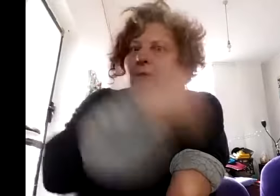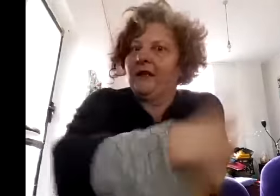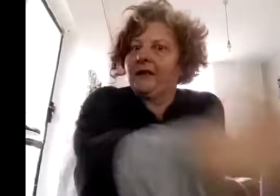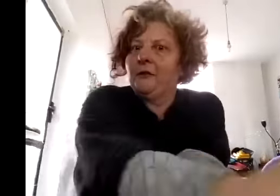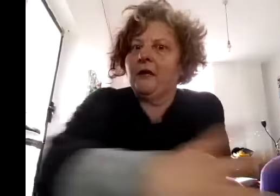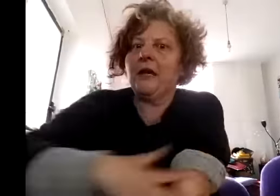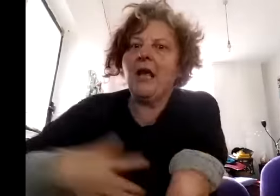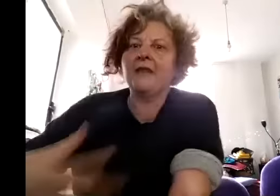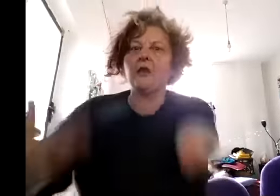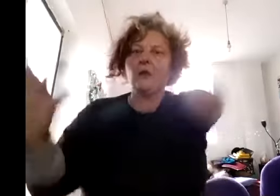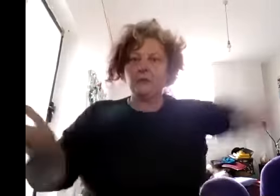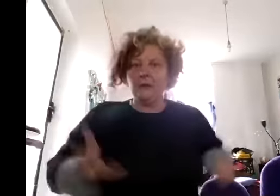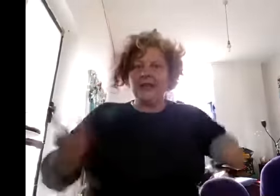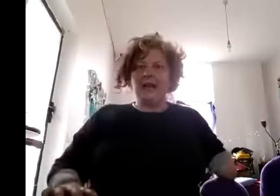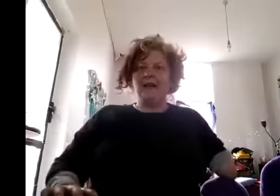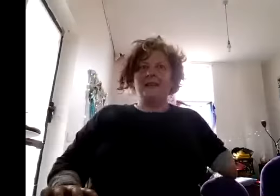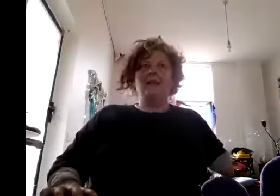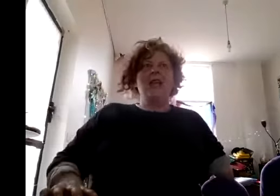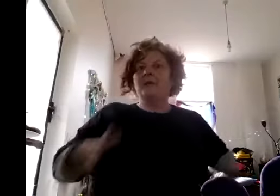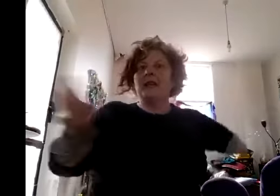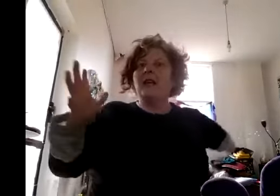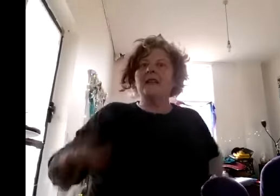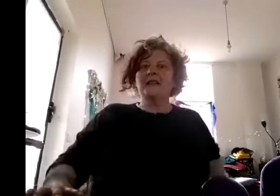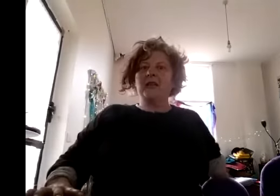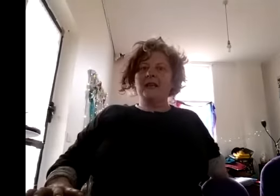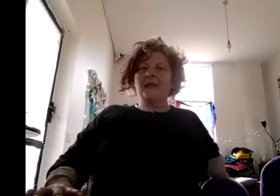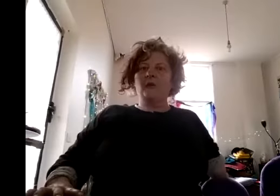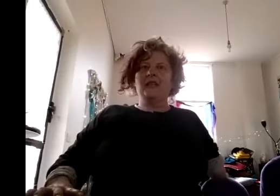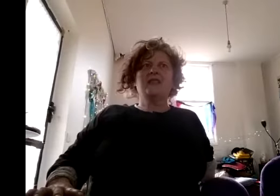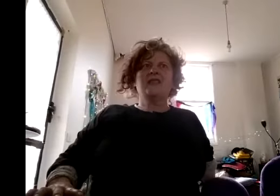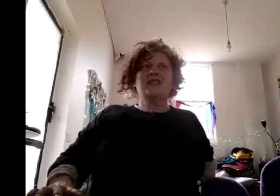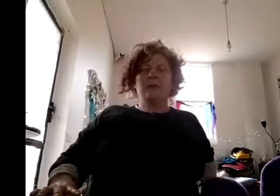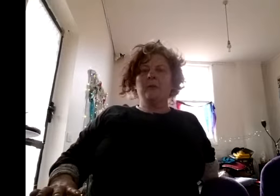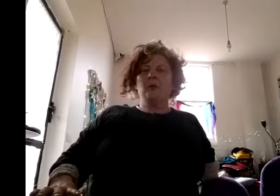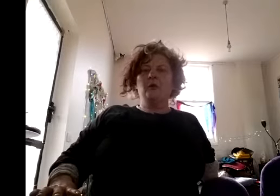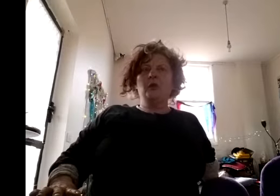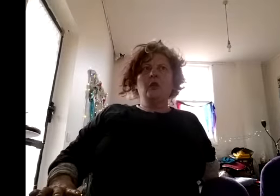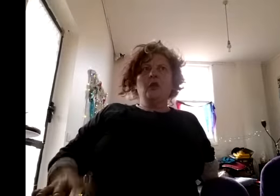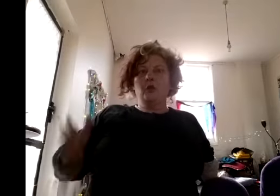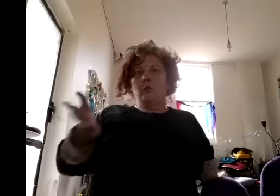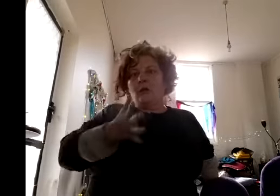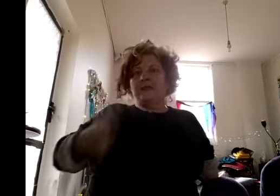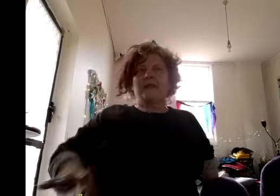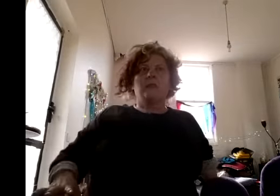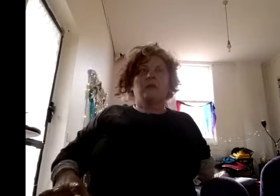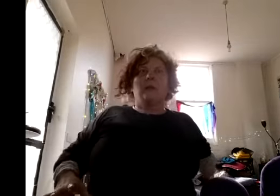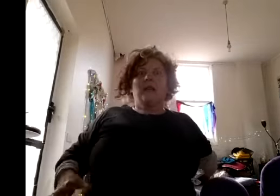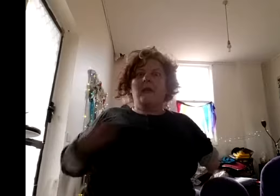the story and so doing that character it was hilarious to look out on the audience and see some people who were non-disabled looking at me and the